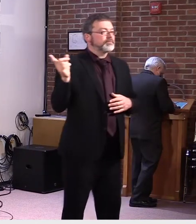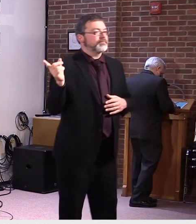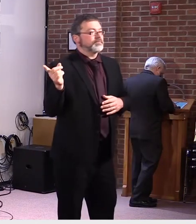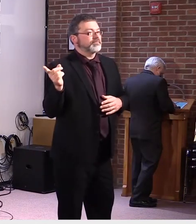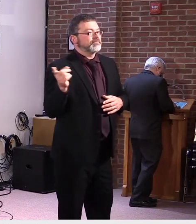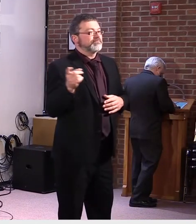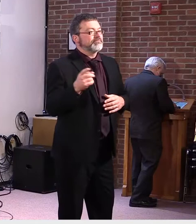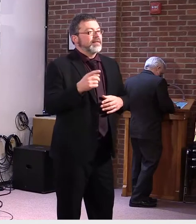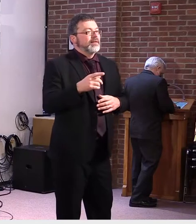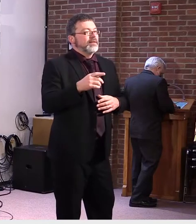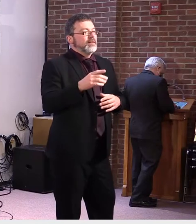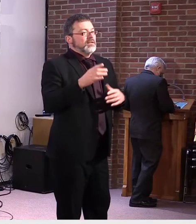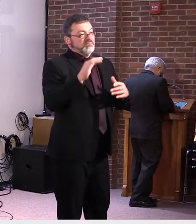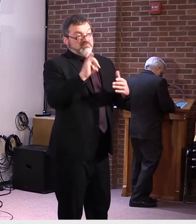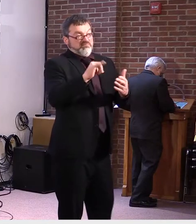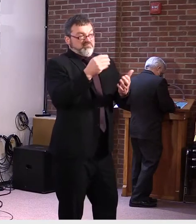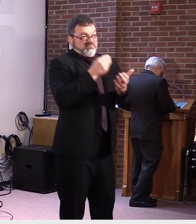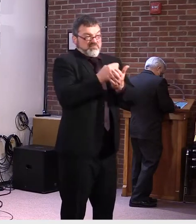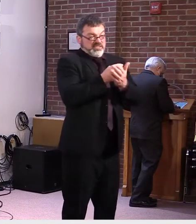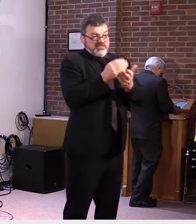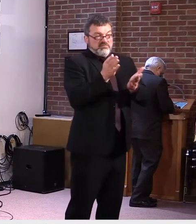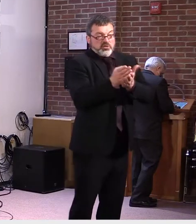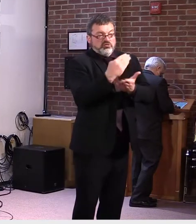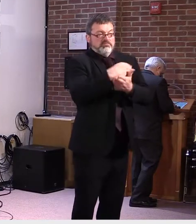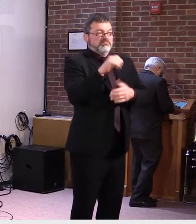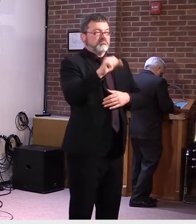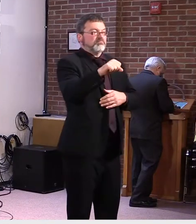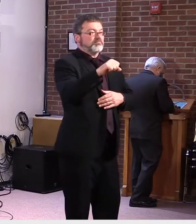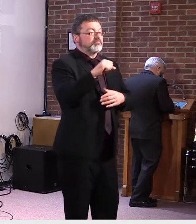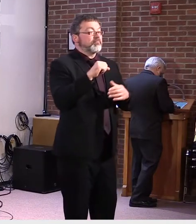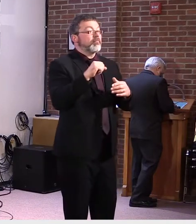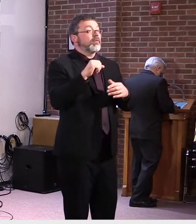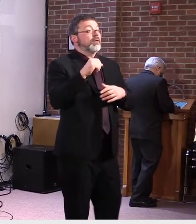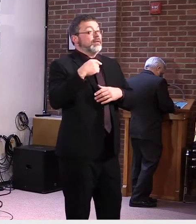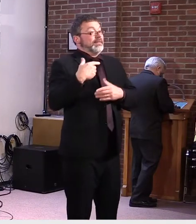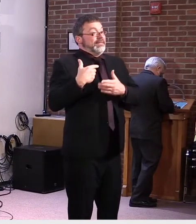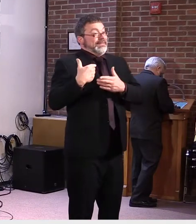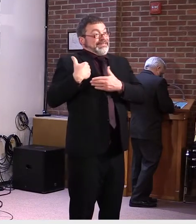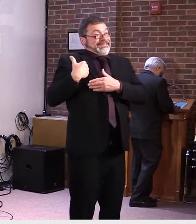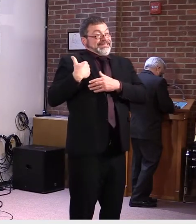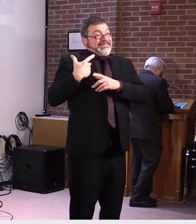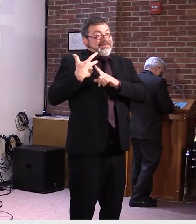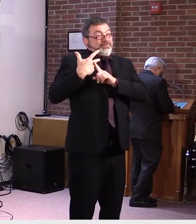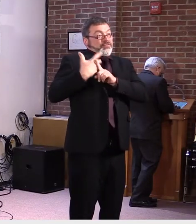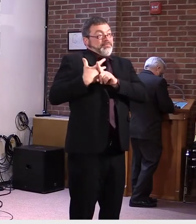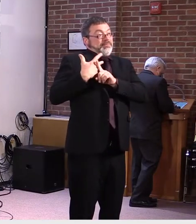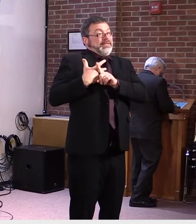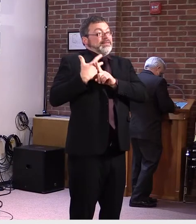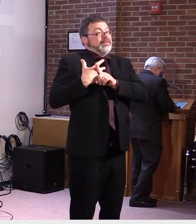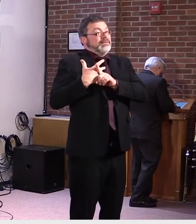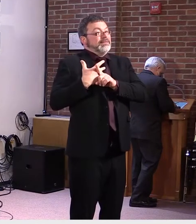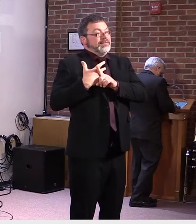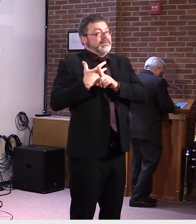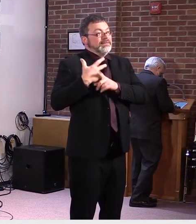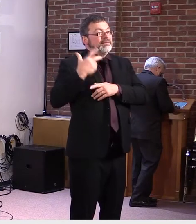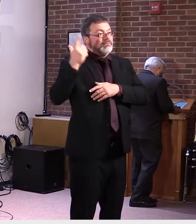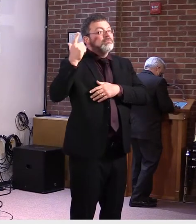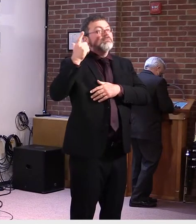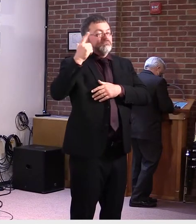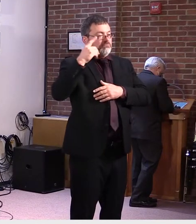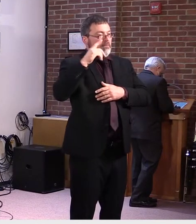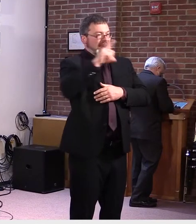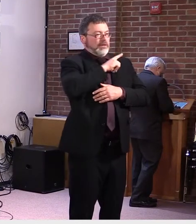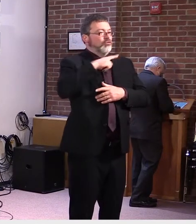first quarter budget, uh, we, uh, we, uh, with the legislature on, uh, there were some reductions in maintenance in particular